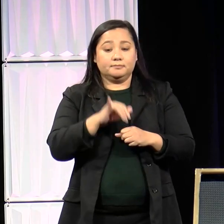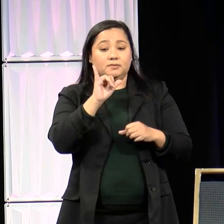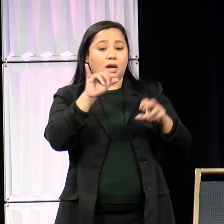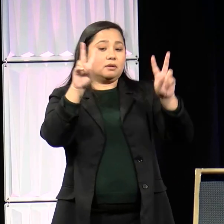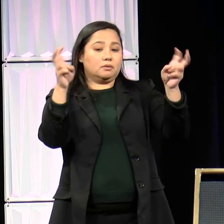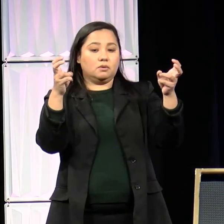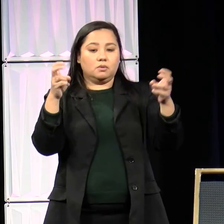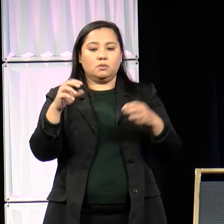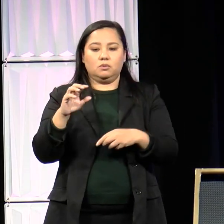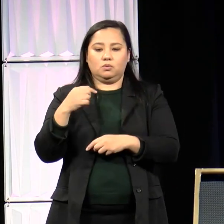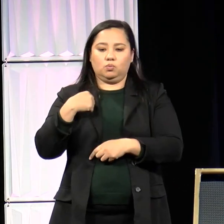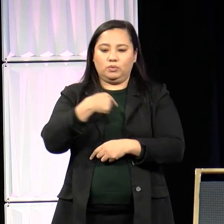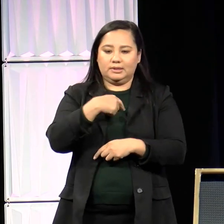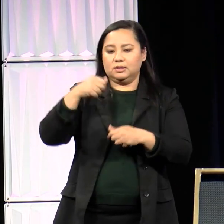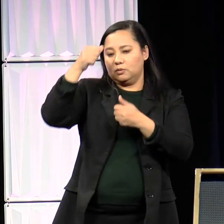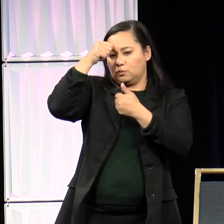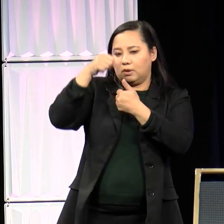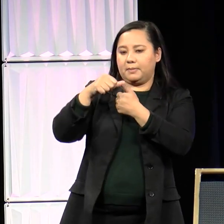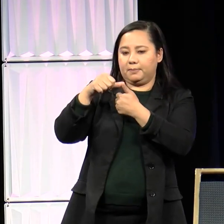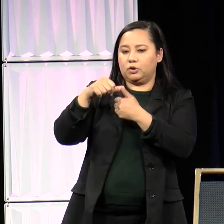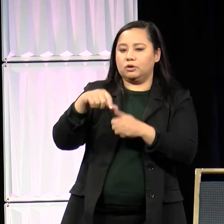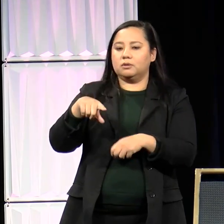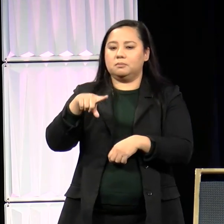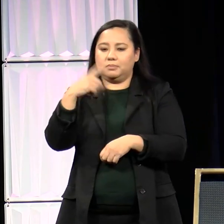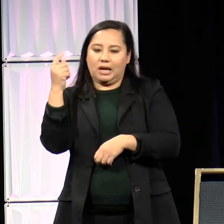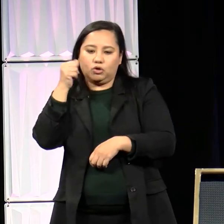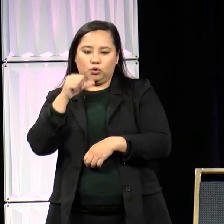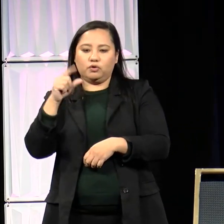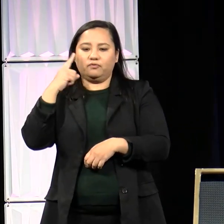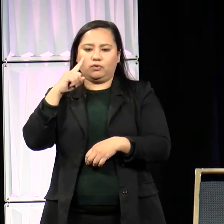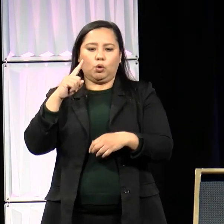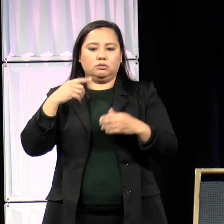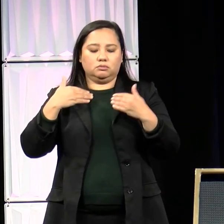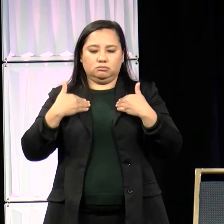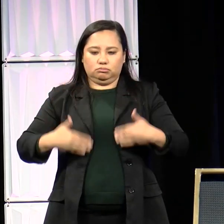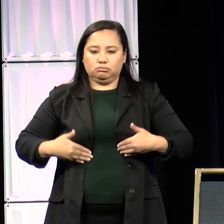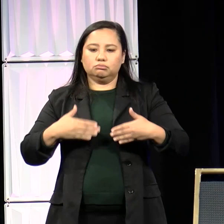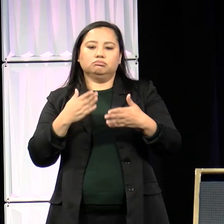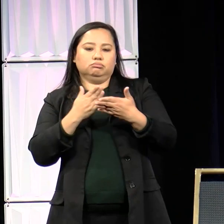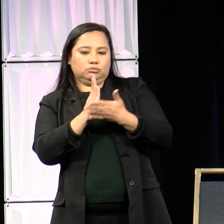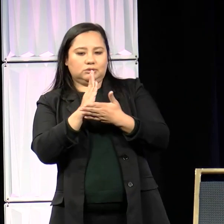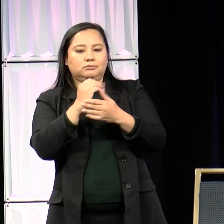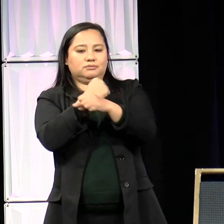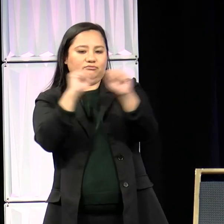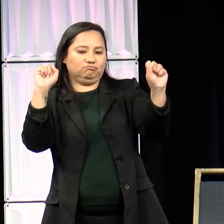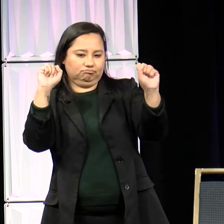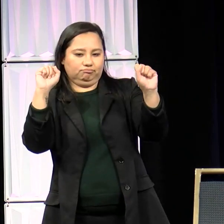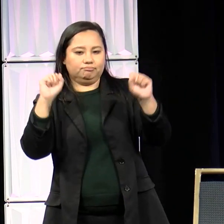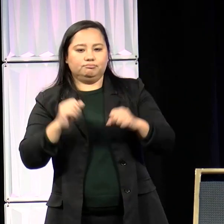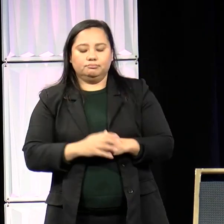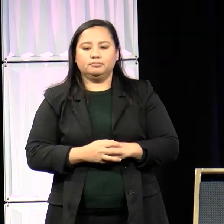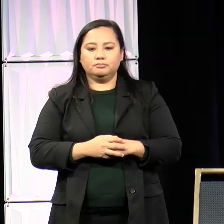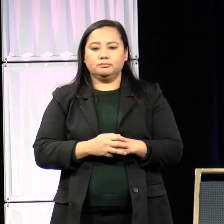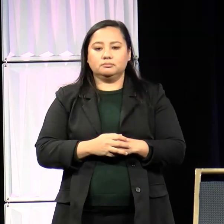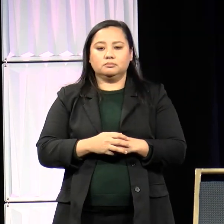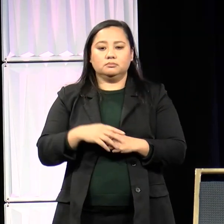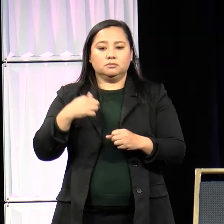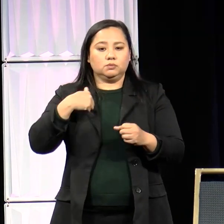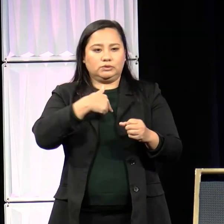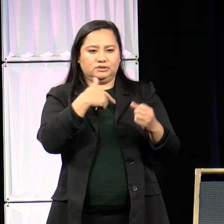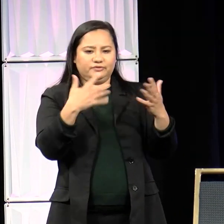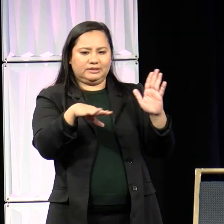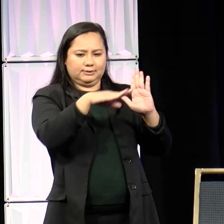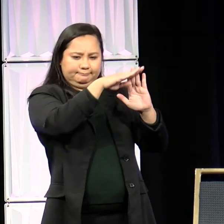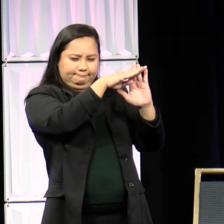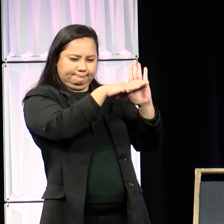Black Girls for Reproductive Freedom. In the memo, we outline a few areas of importance that I believe is necessary to implement